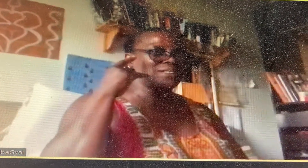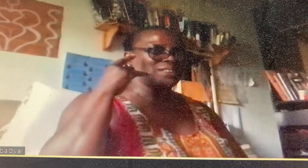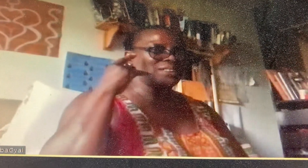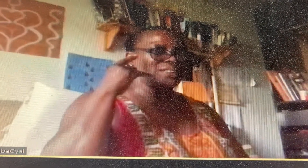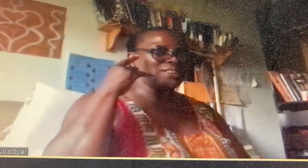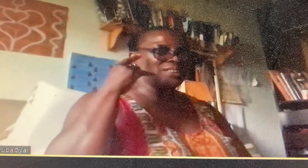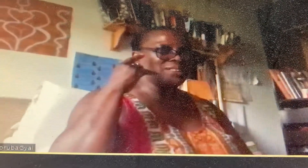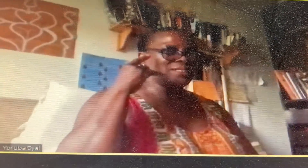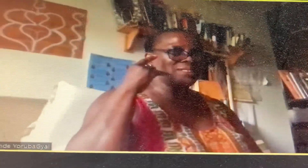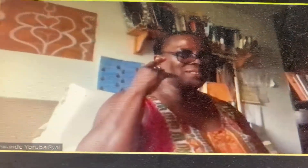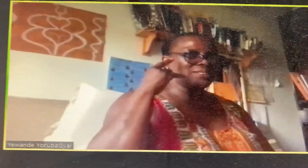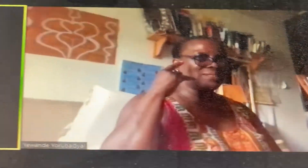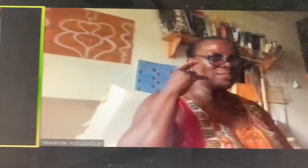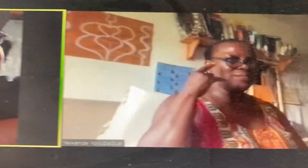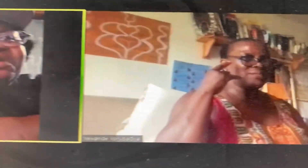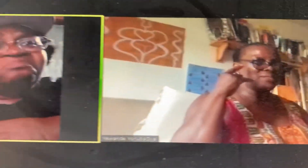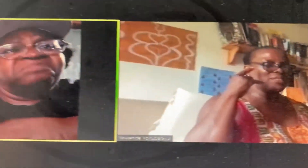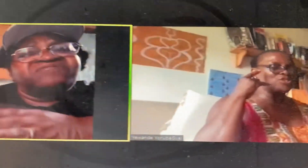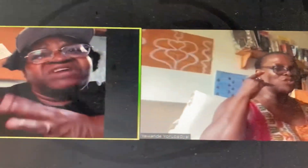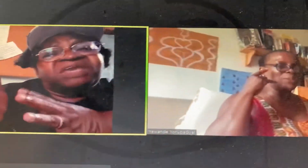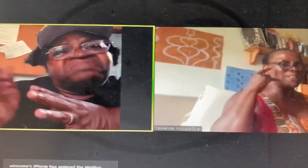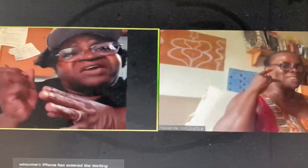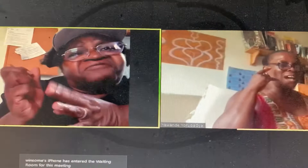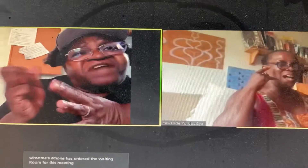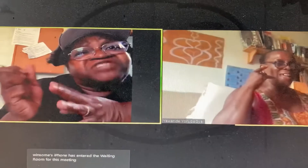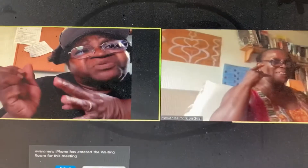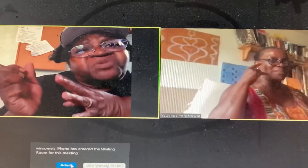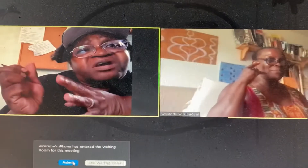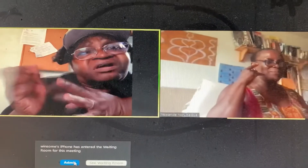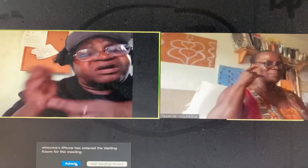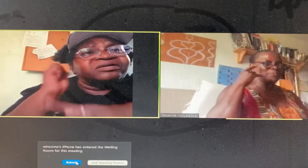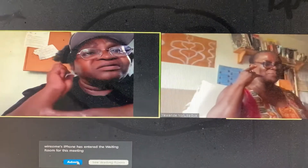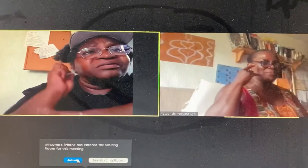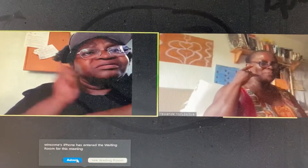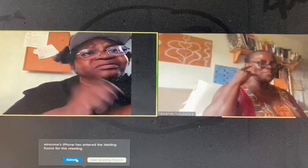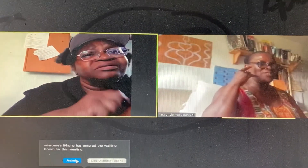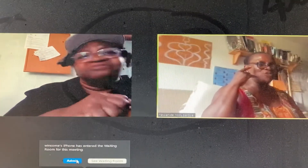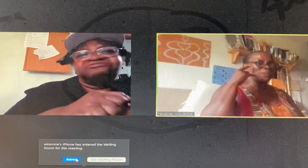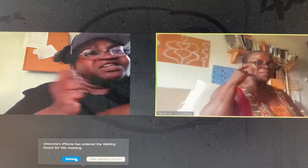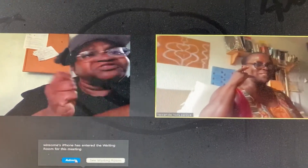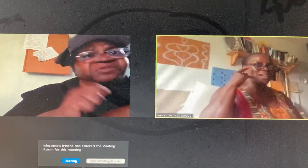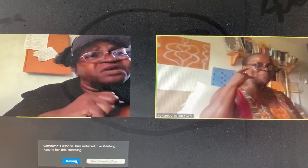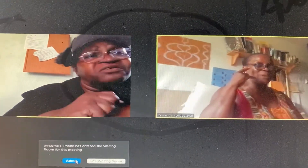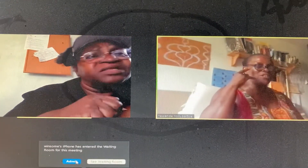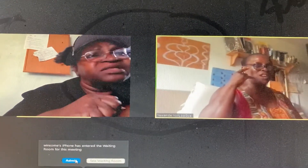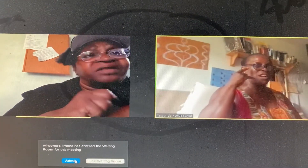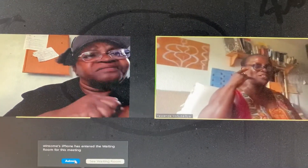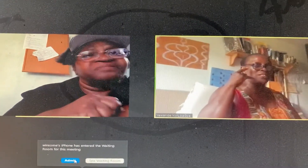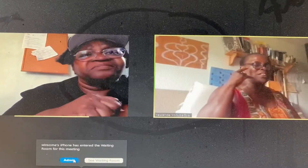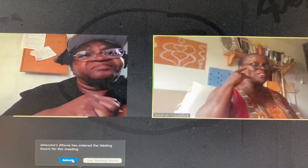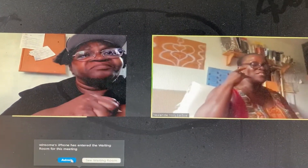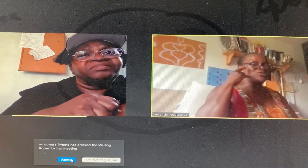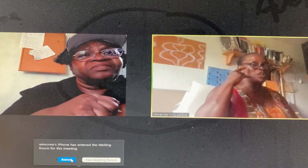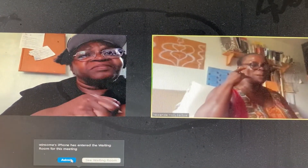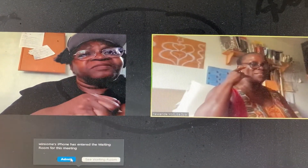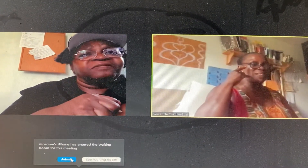Four hours. Twelve minutes. Seventeen seconds. The dream has died. The dream has died.